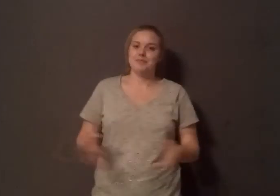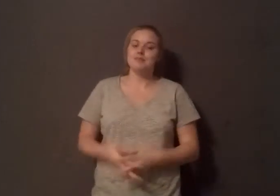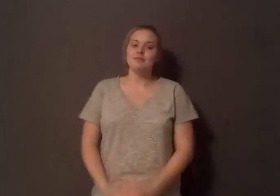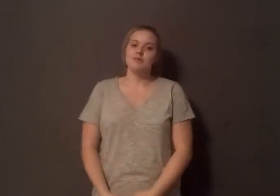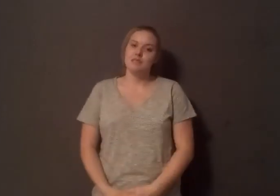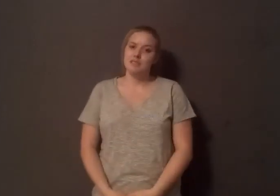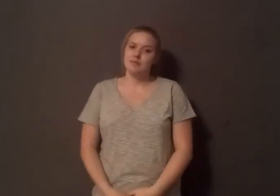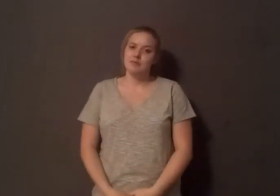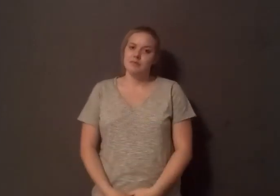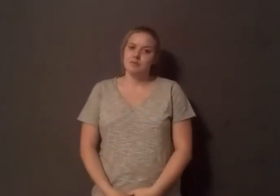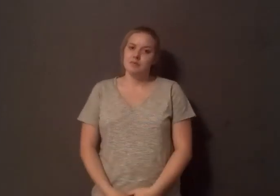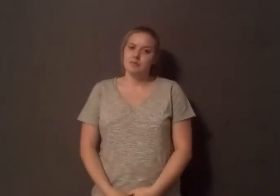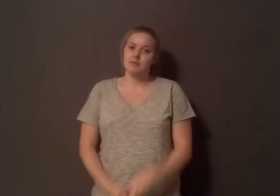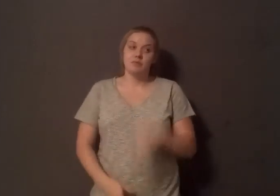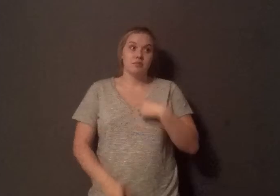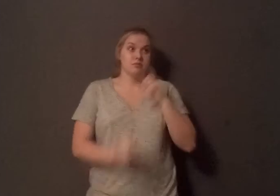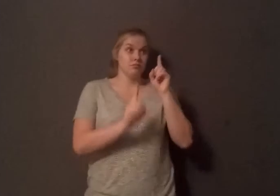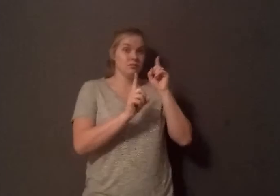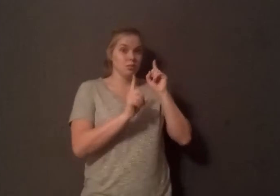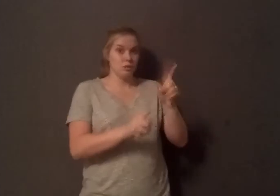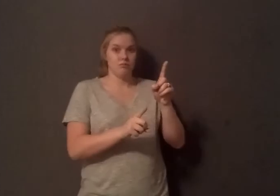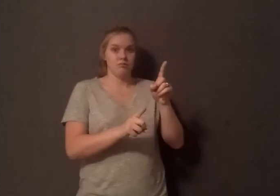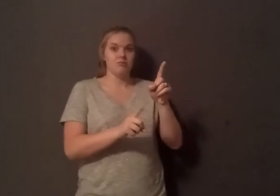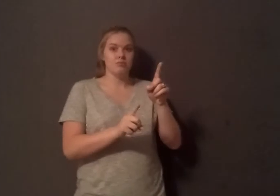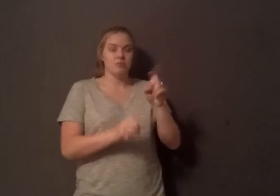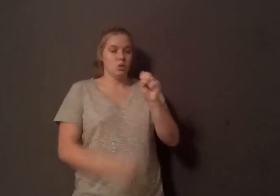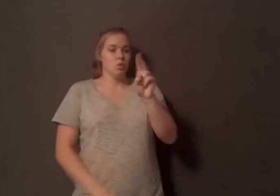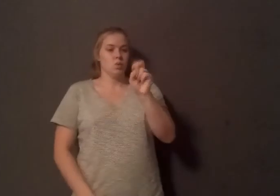up again, I went straight to the local Susan G. Komen chapter to see if they would answer my questions.